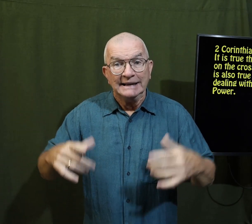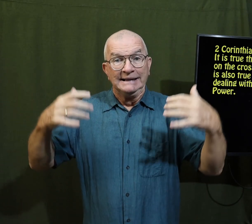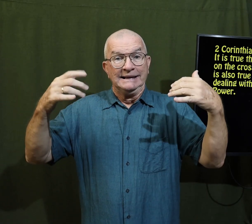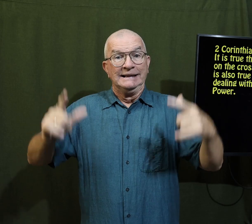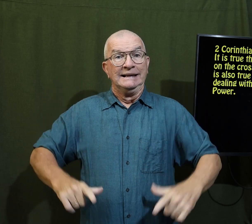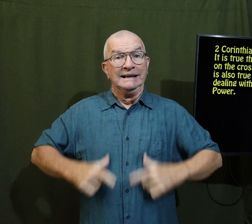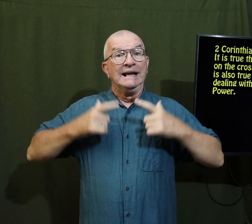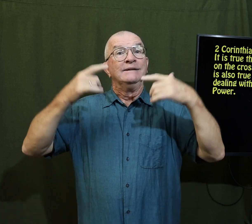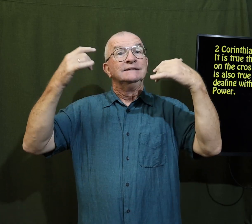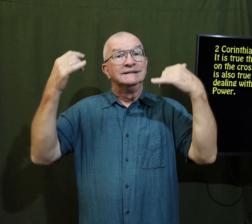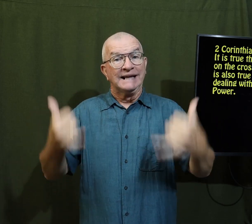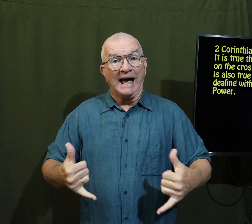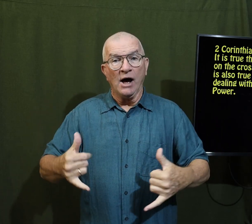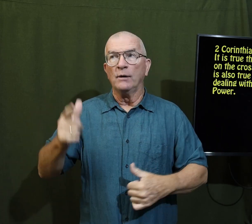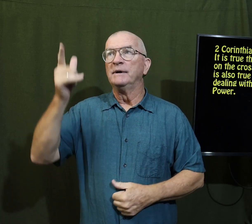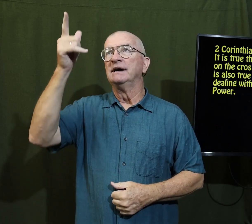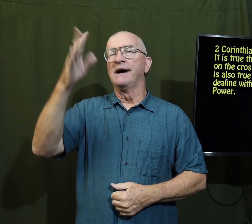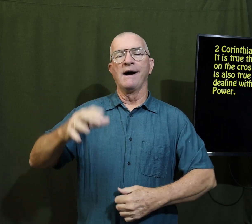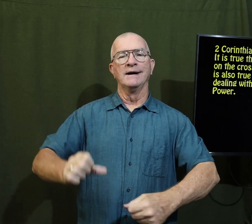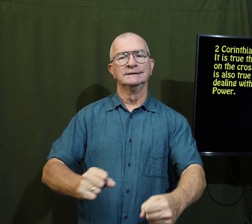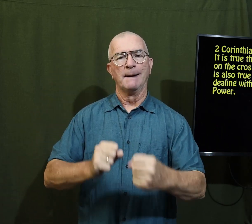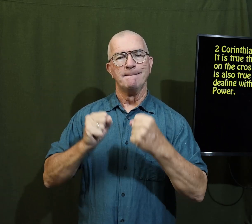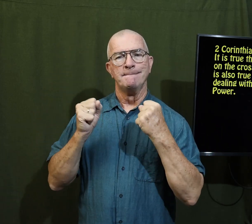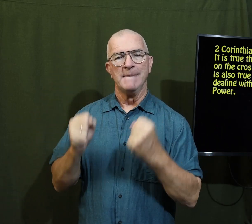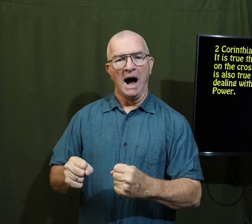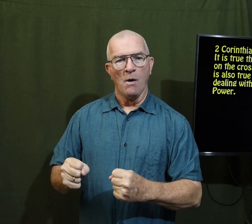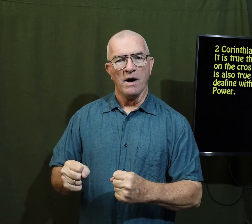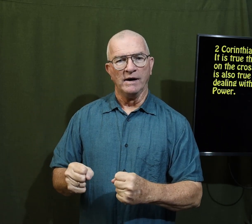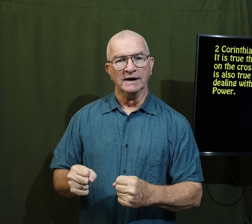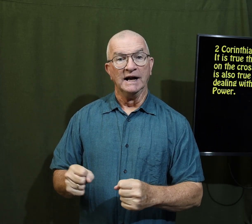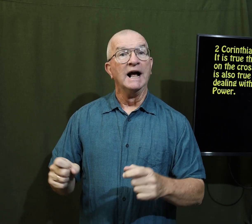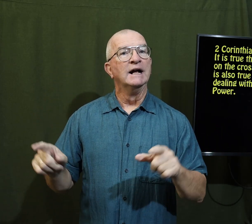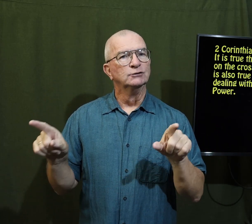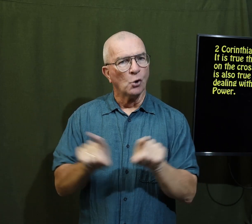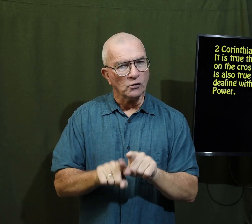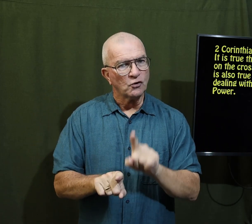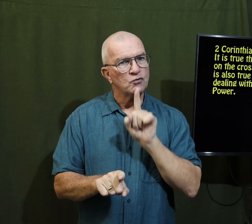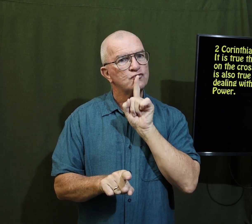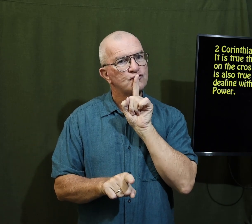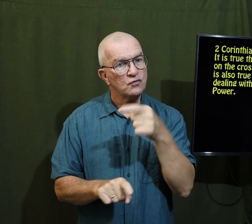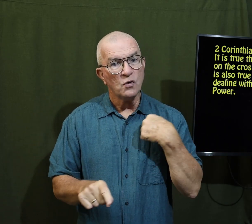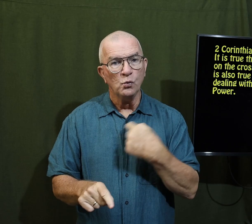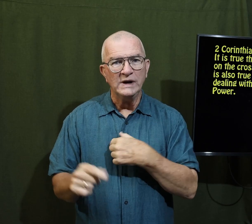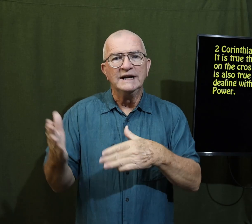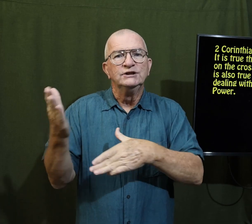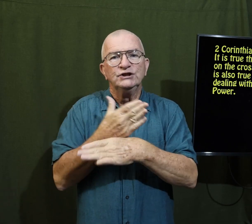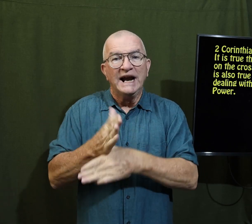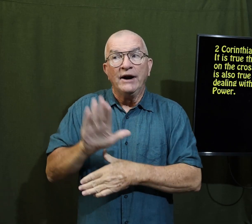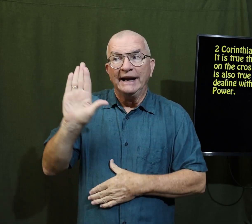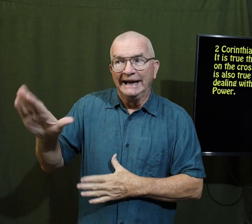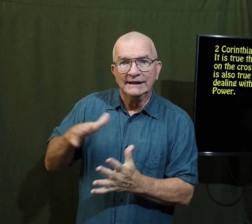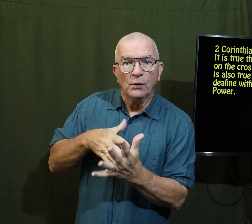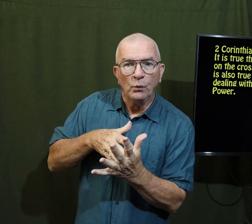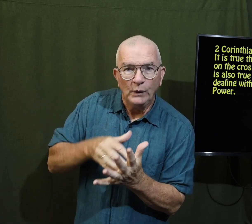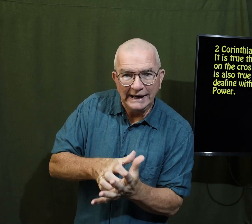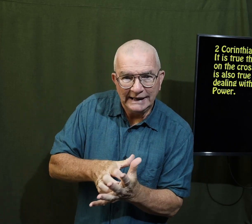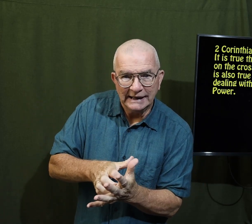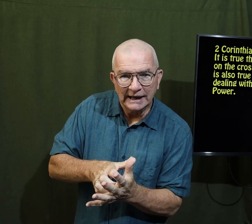but he lives now by God's power it is also true that we share his